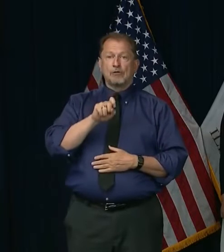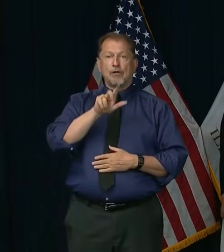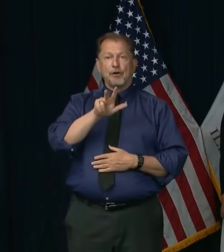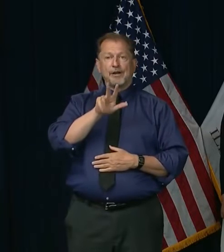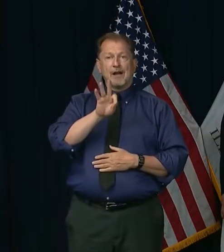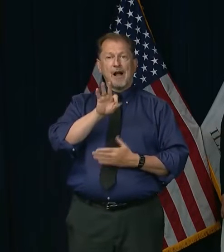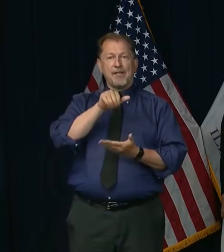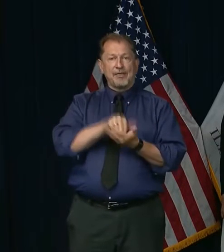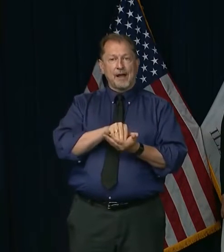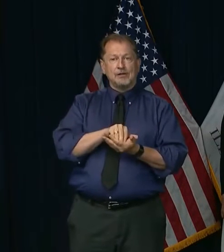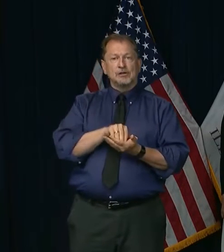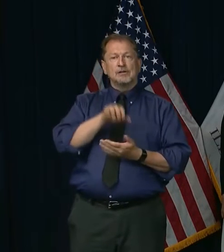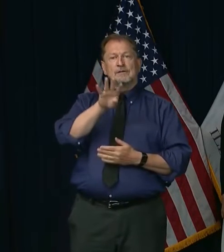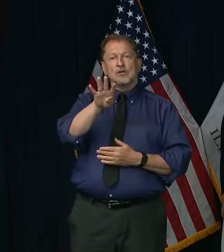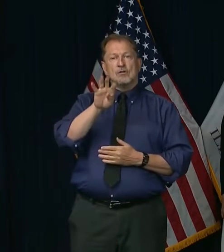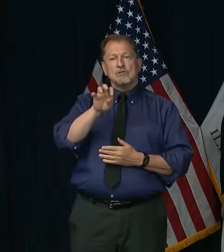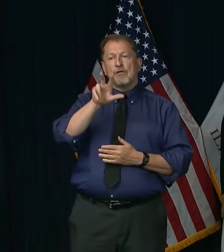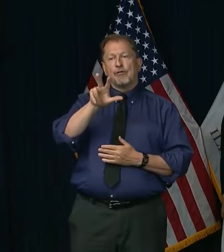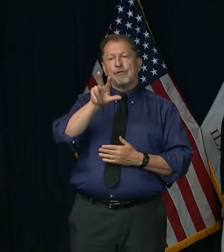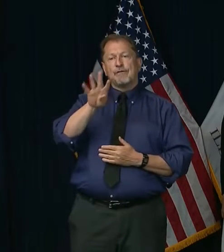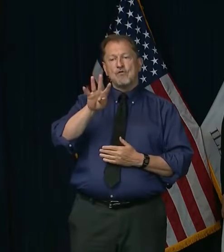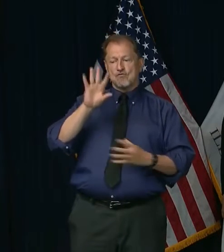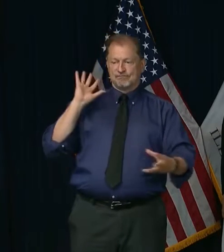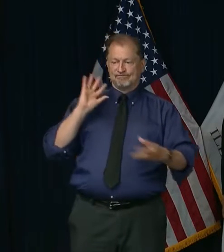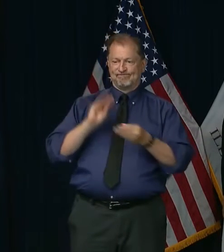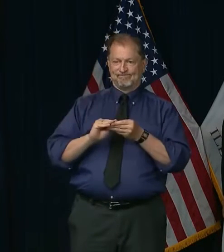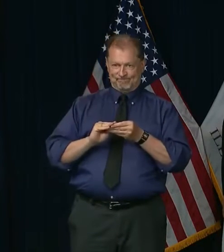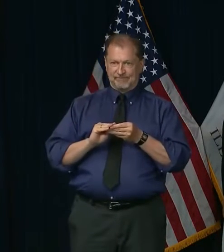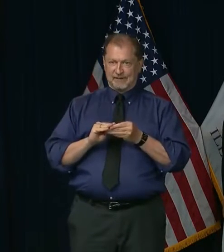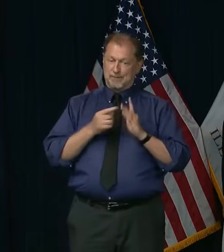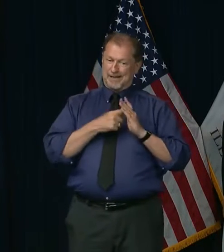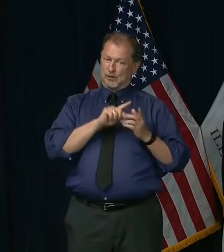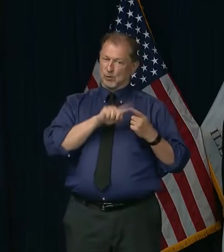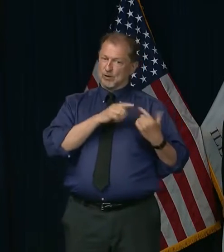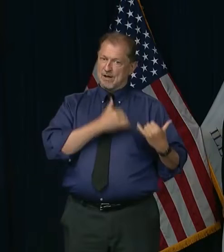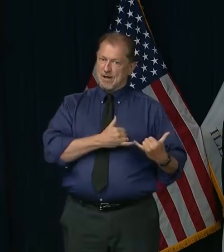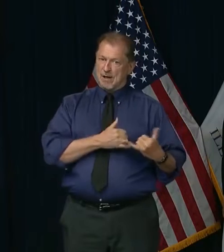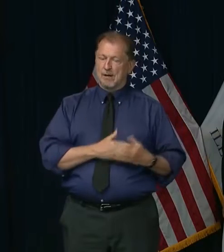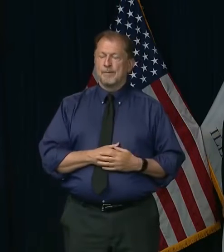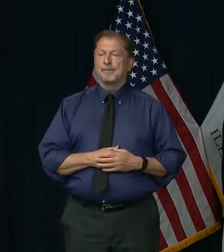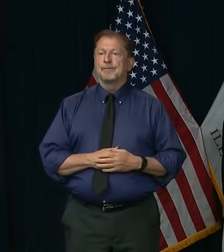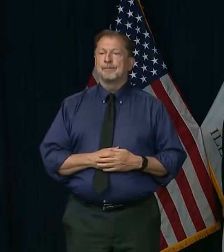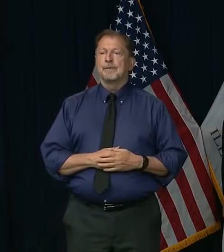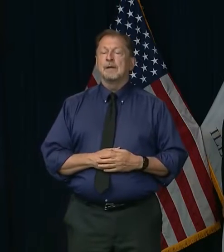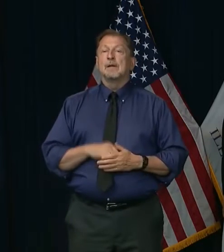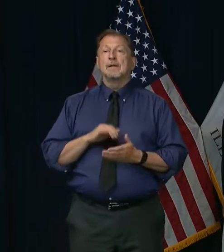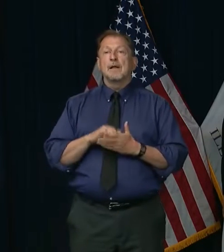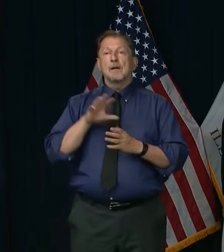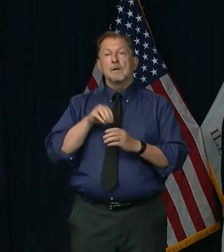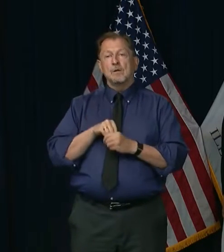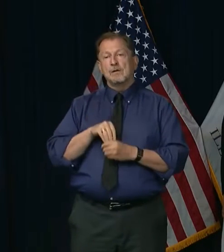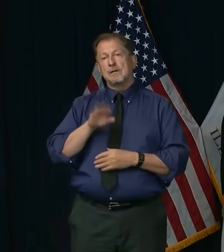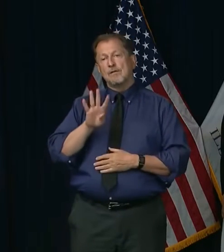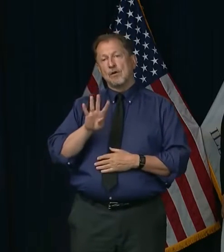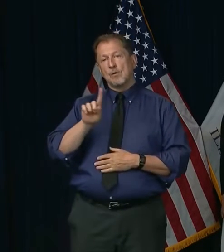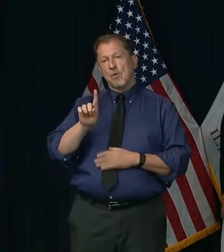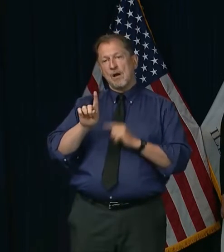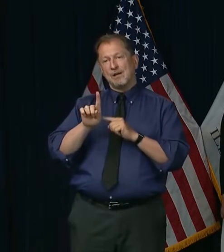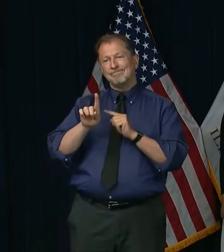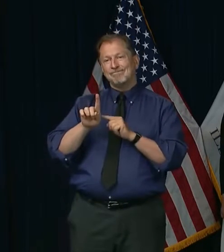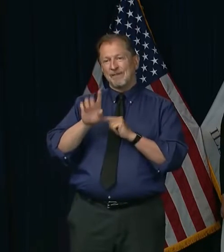,434 cases. And as the governor reported, that included 41 additional